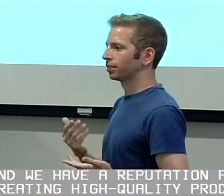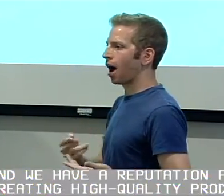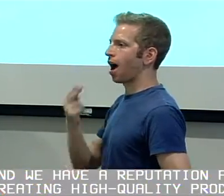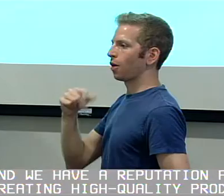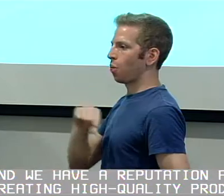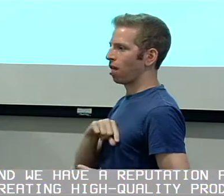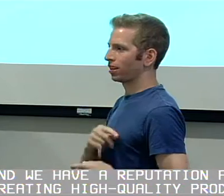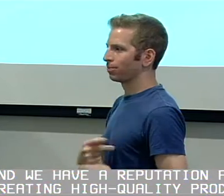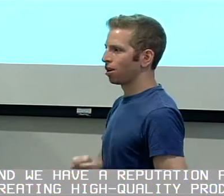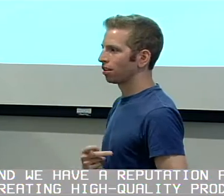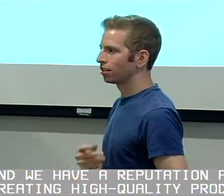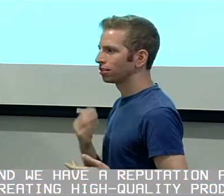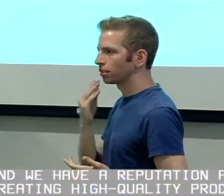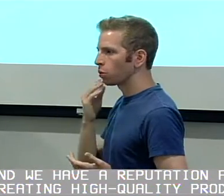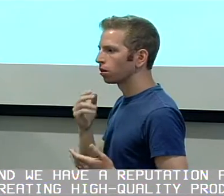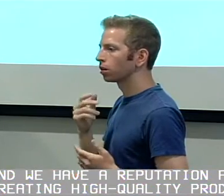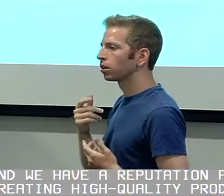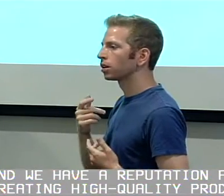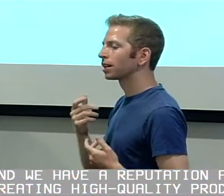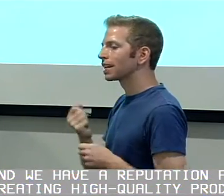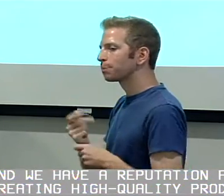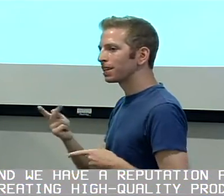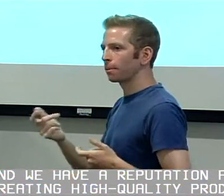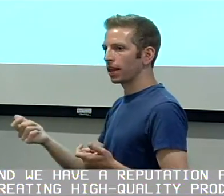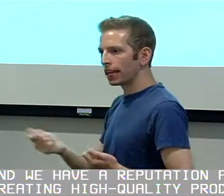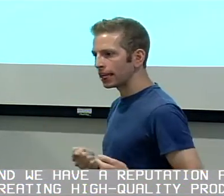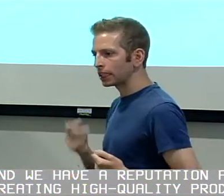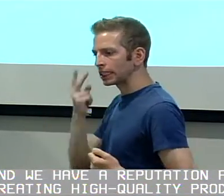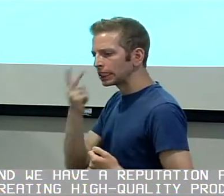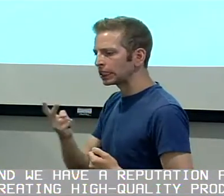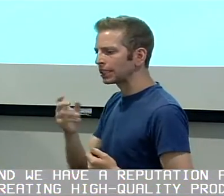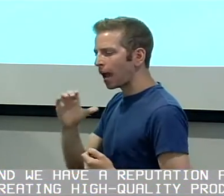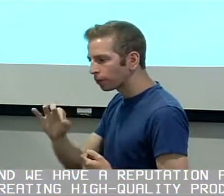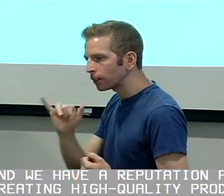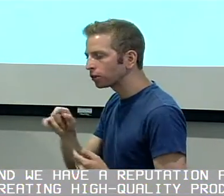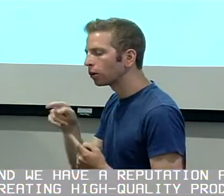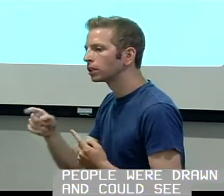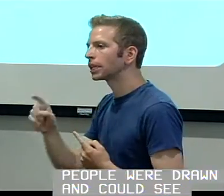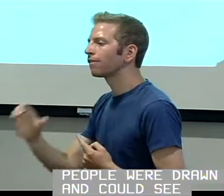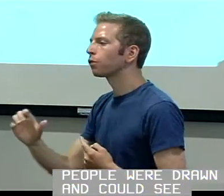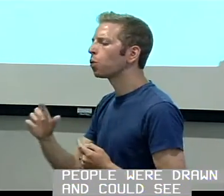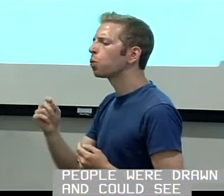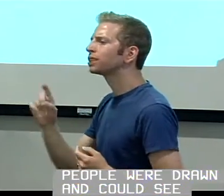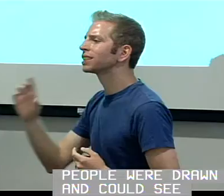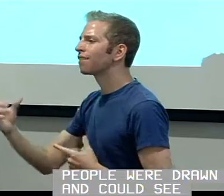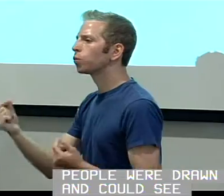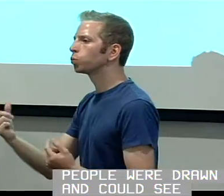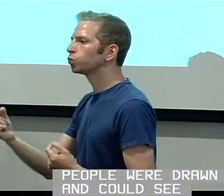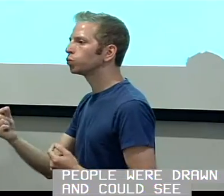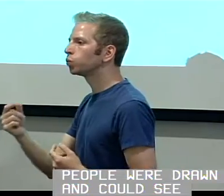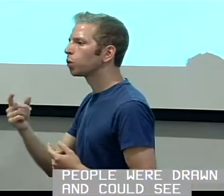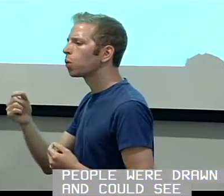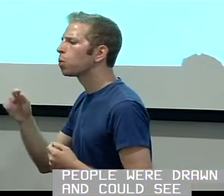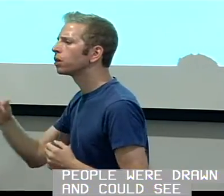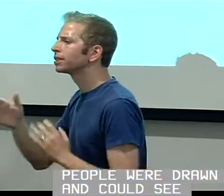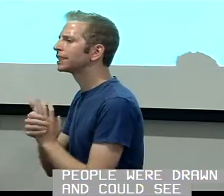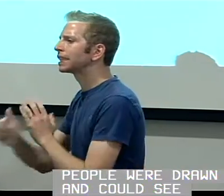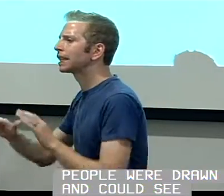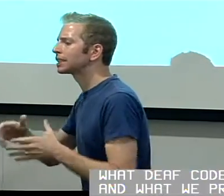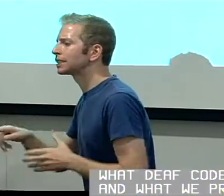And we have a reputation for creating high-quality products. People were drawn to us and could see what